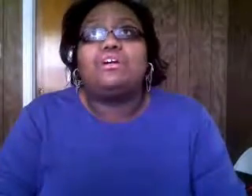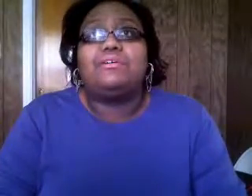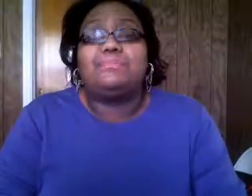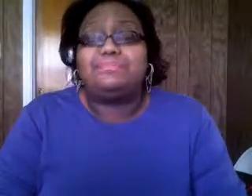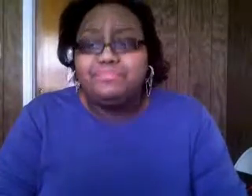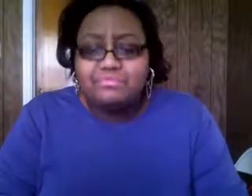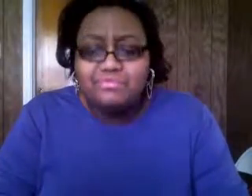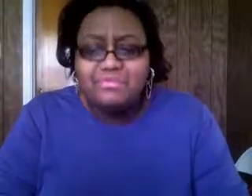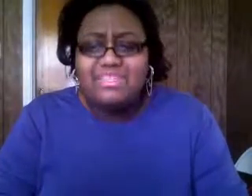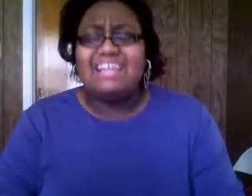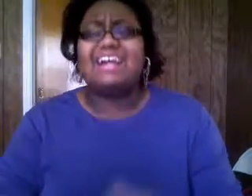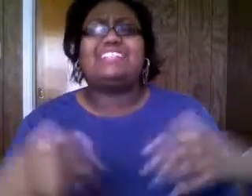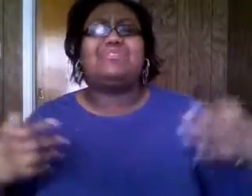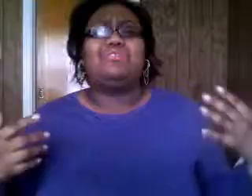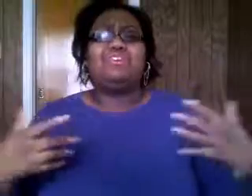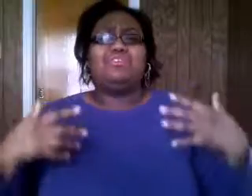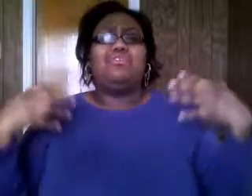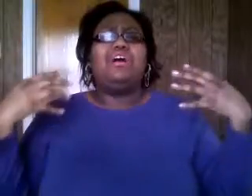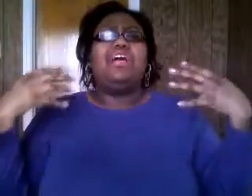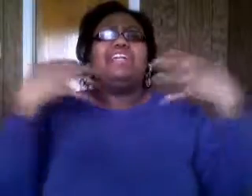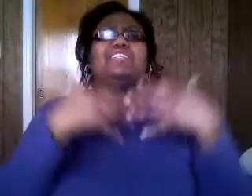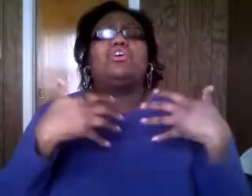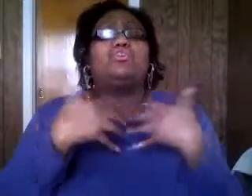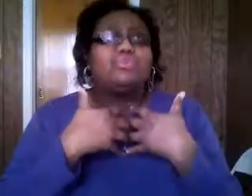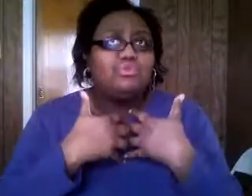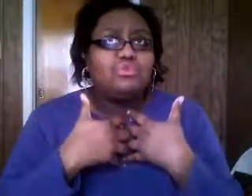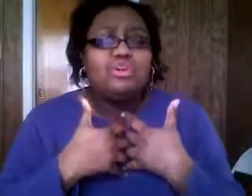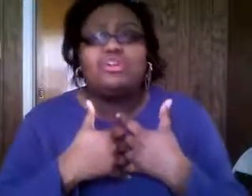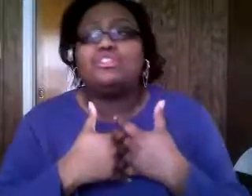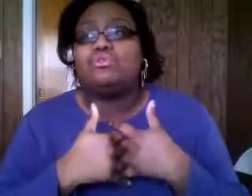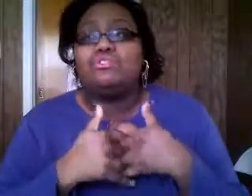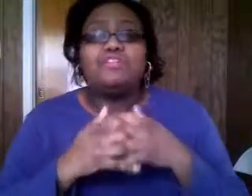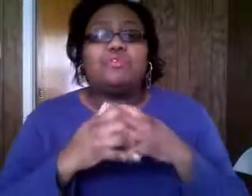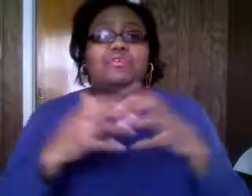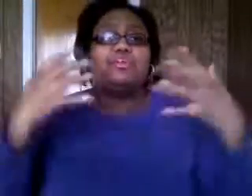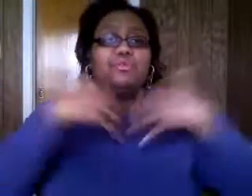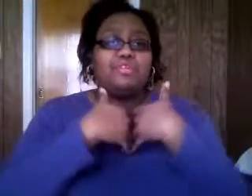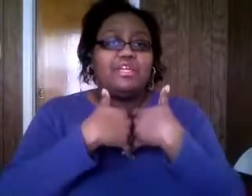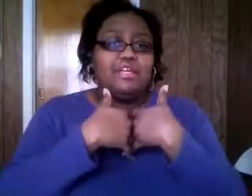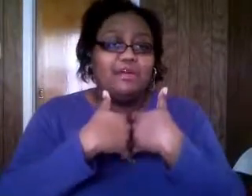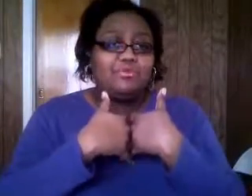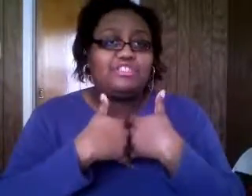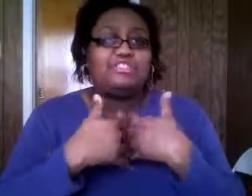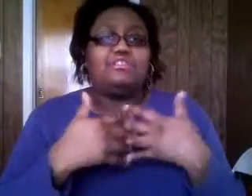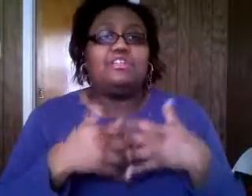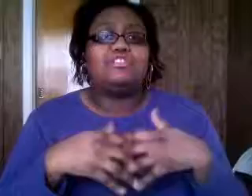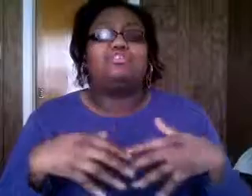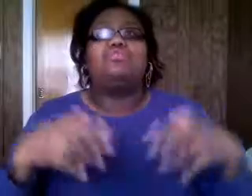i guess on you know an internal sort of community outreach and internal